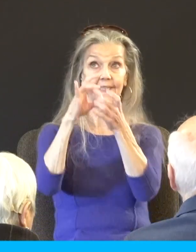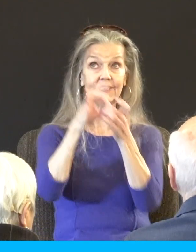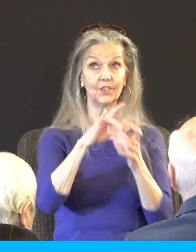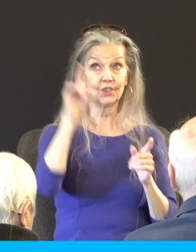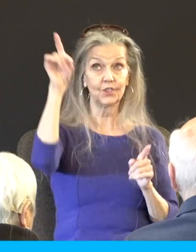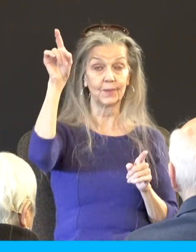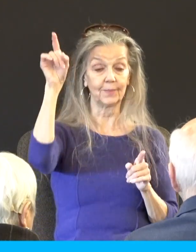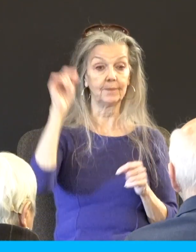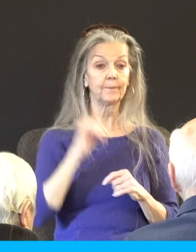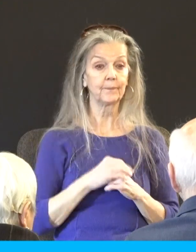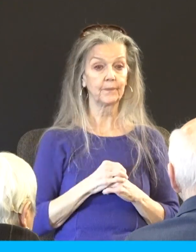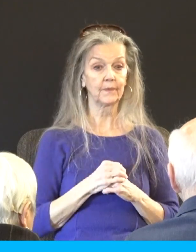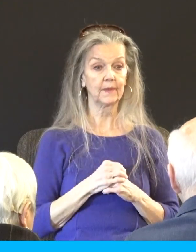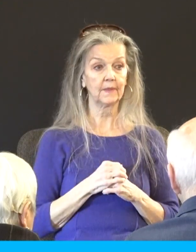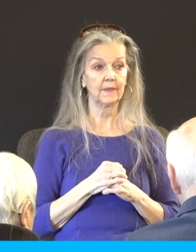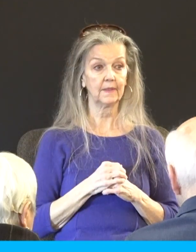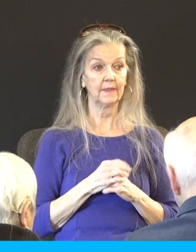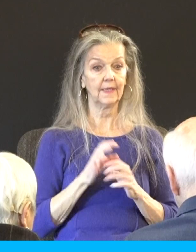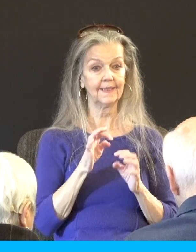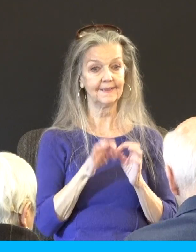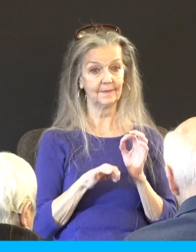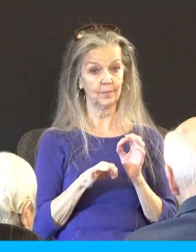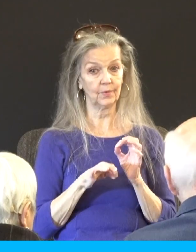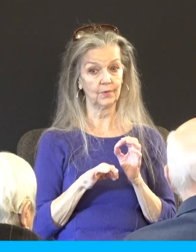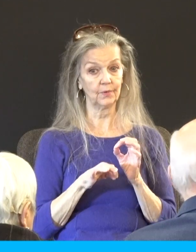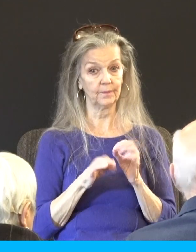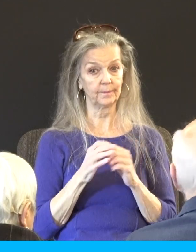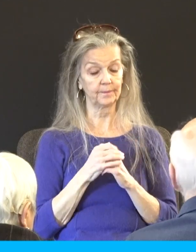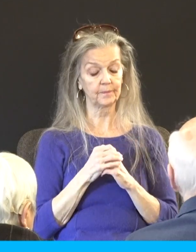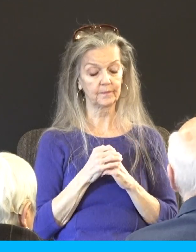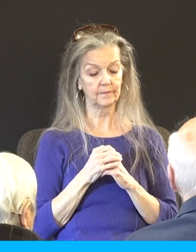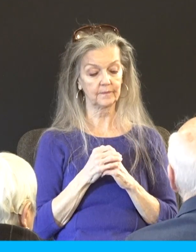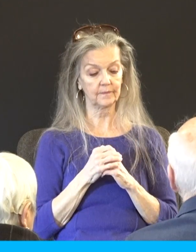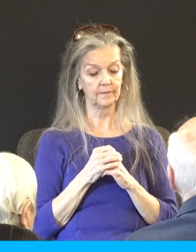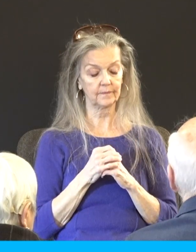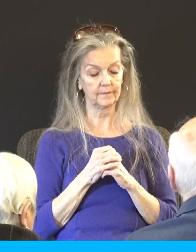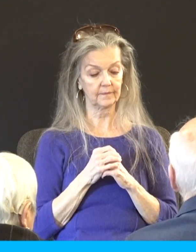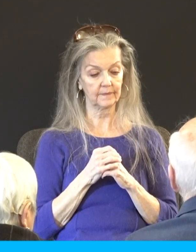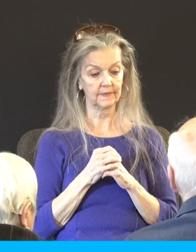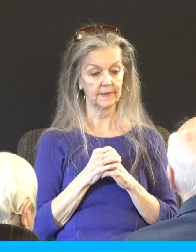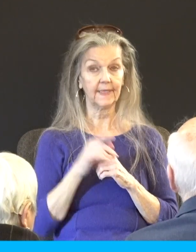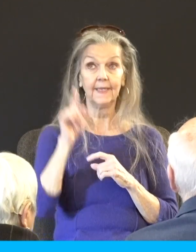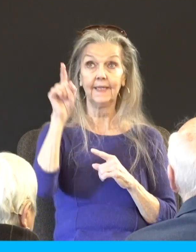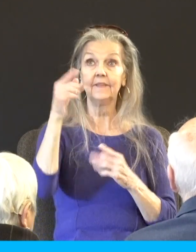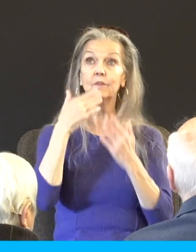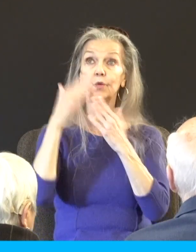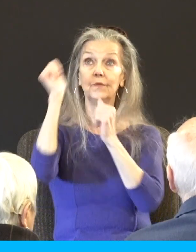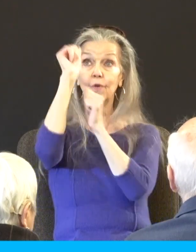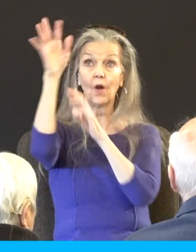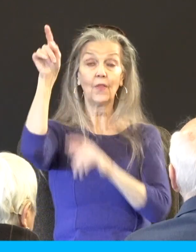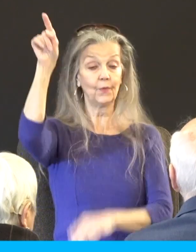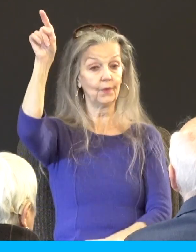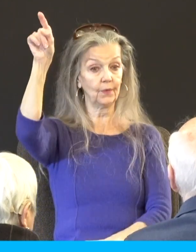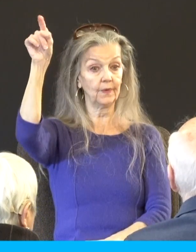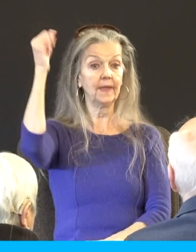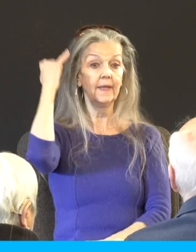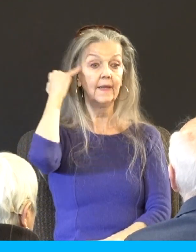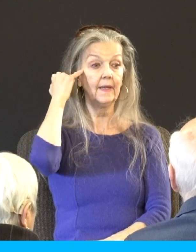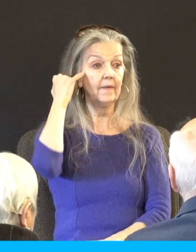it's really very simple when you learn that aspect of human life he's a good father in heaven he said if you fathers being evil know how to